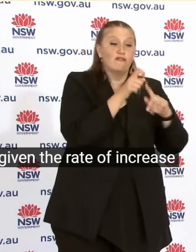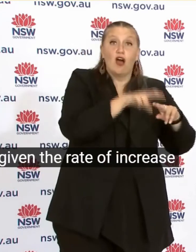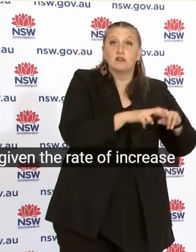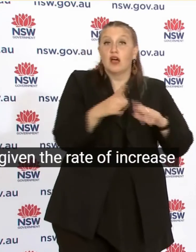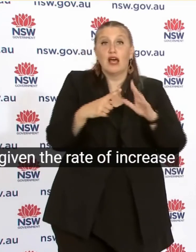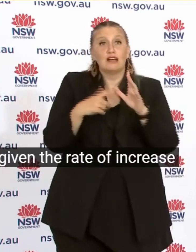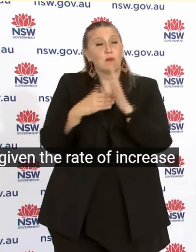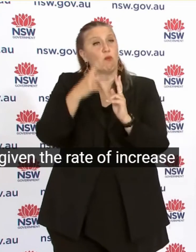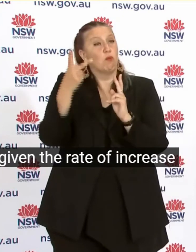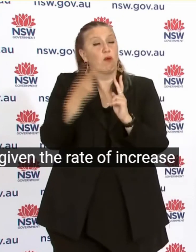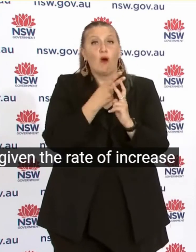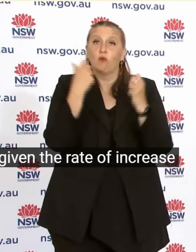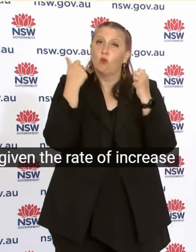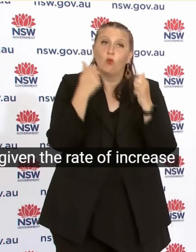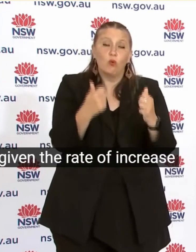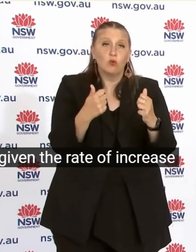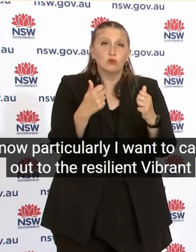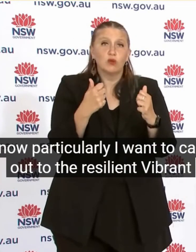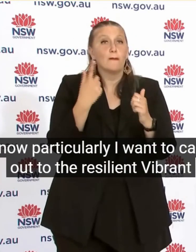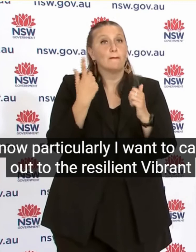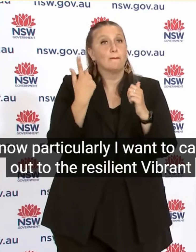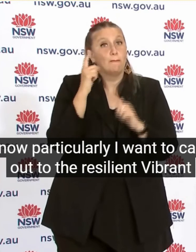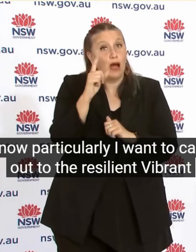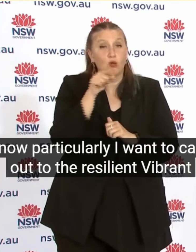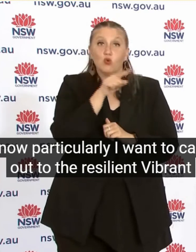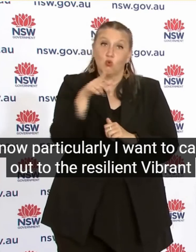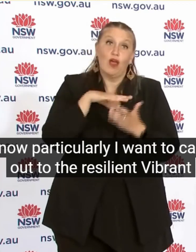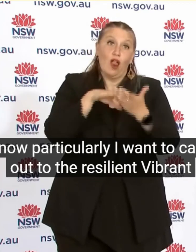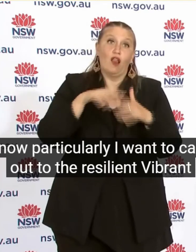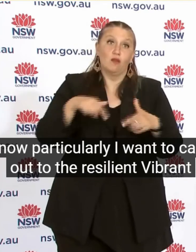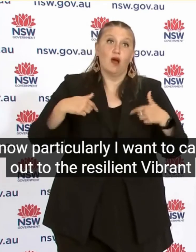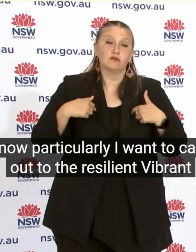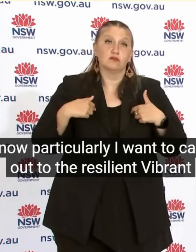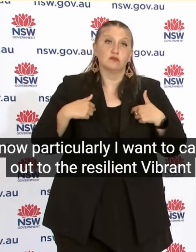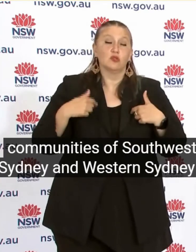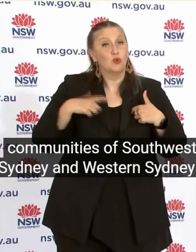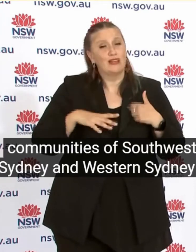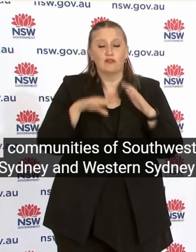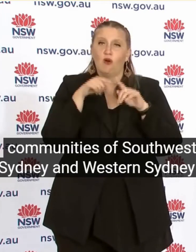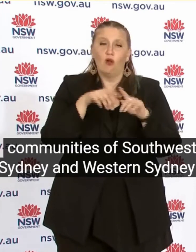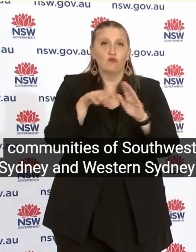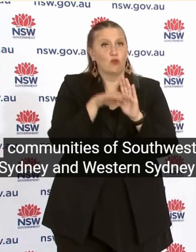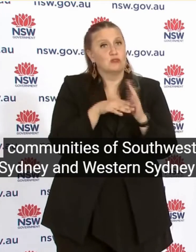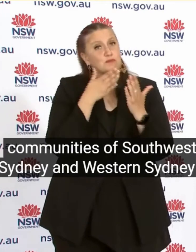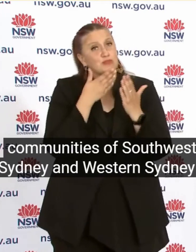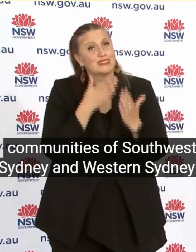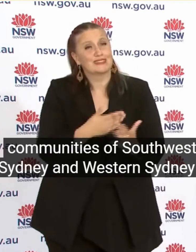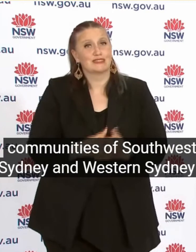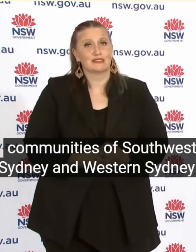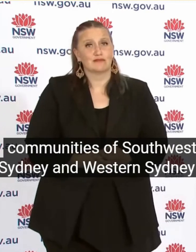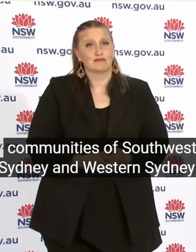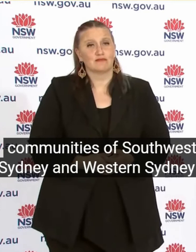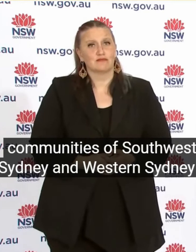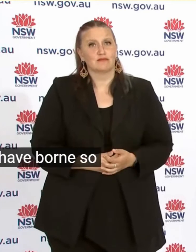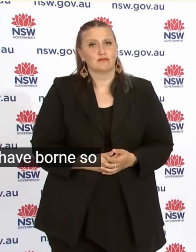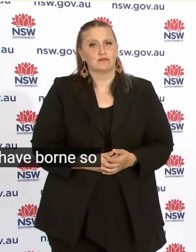Now particularly I want to call out To the resilient Vibrant communities Of South Western Sydney And Western Sydney Who